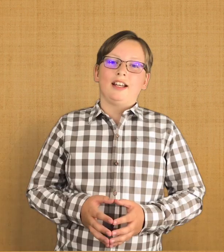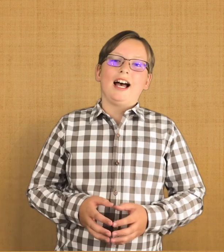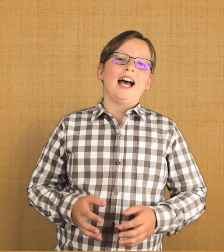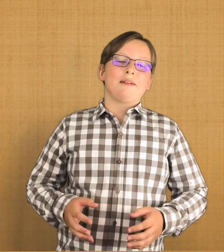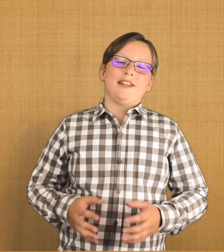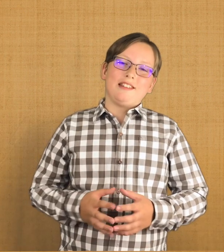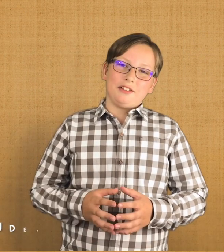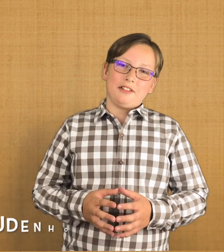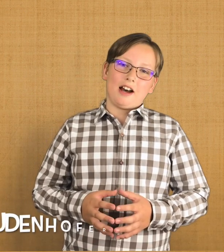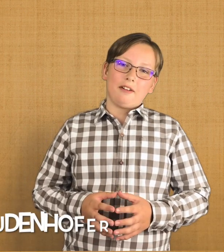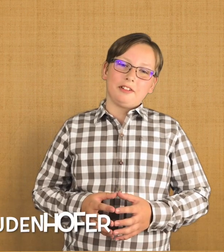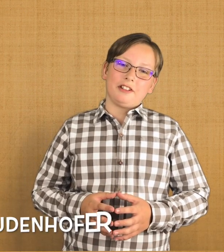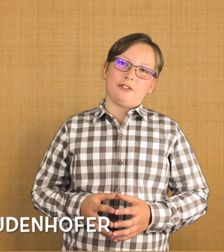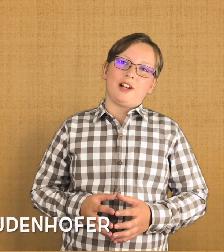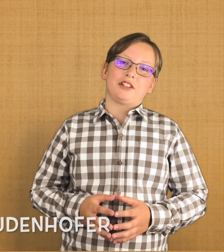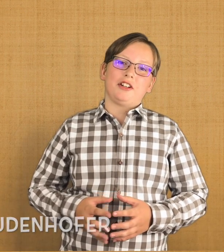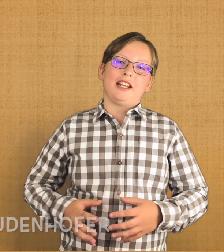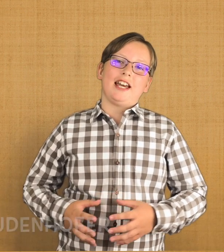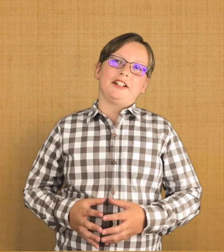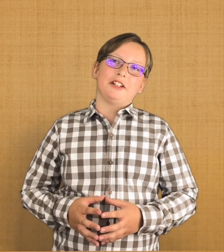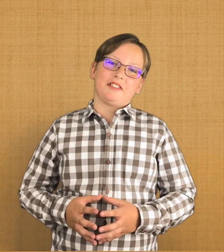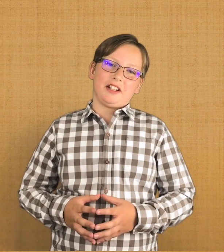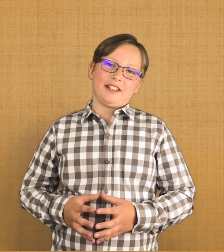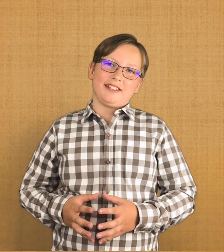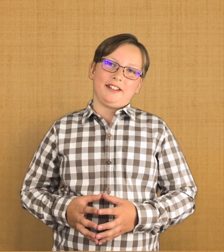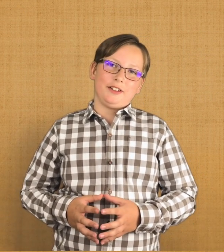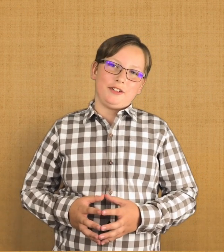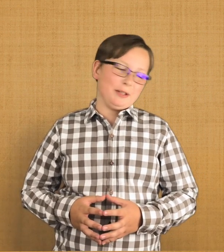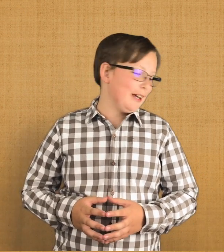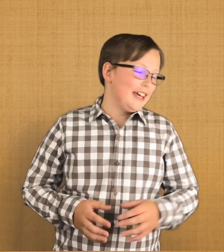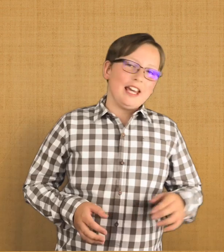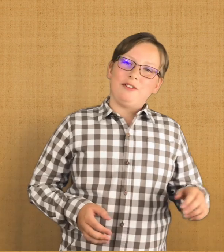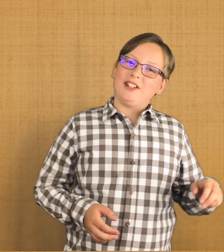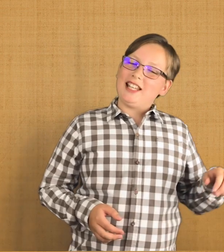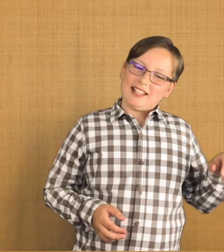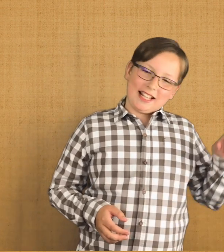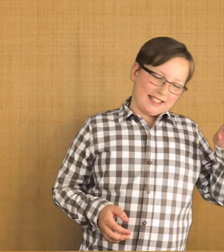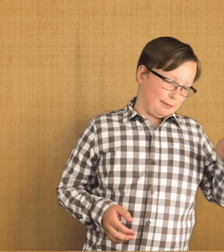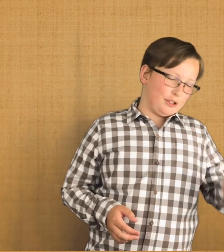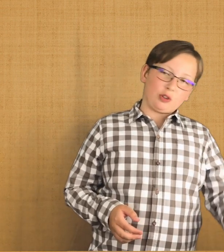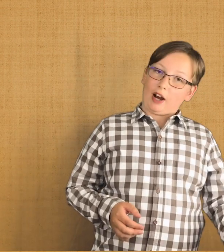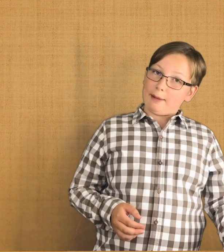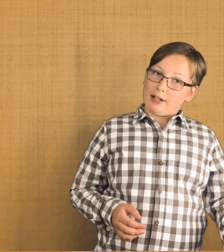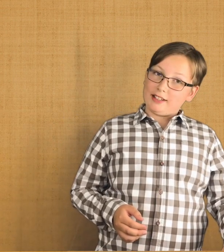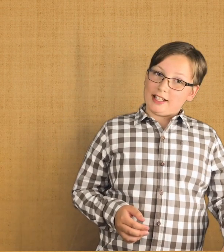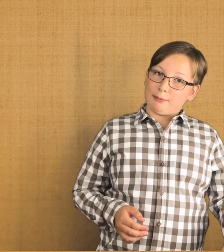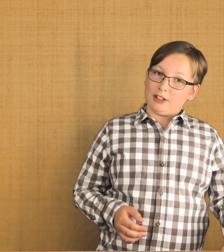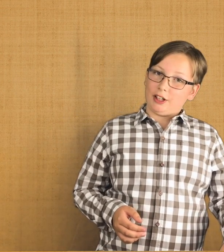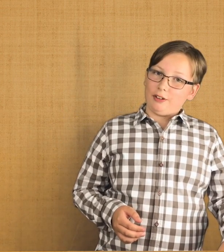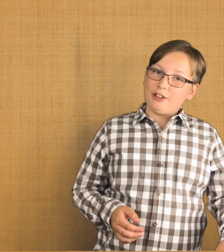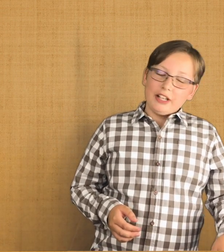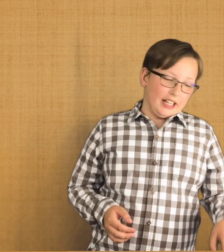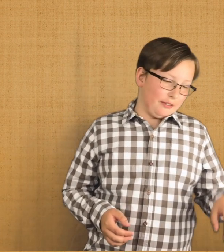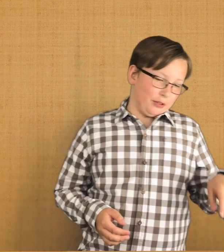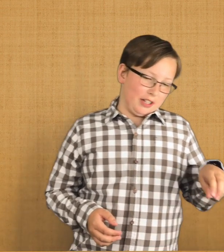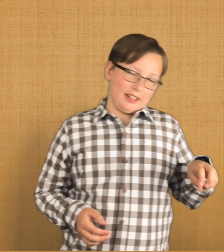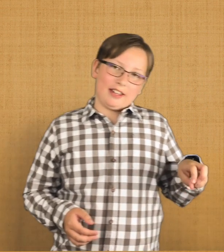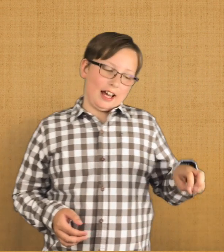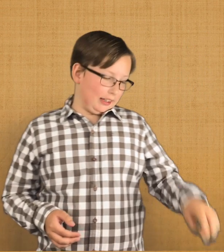Hi, I'm Dudenhofer, the director and editor of Carry Concealed YouTube. If you could hit that subscribe button down below, and if you hit that